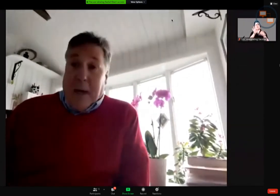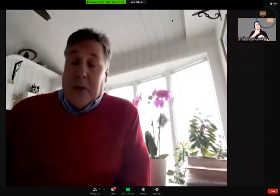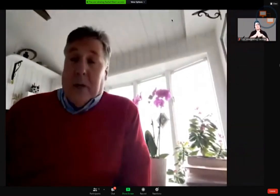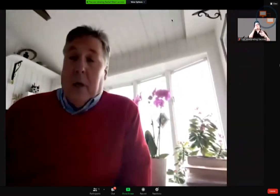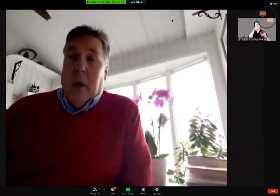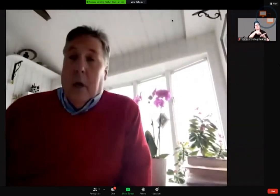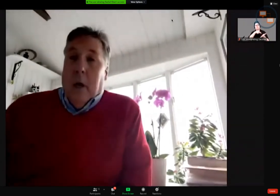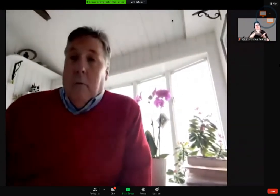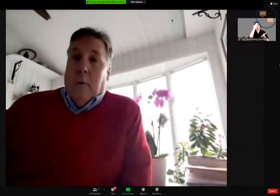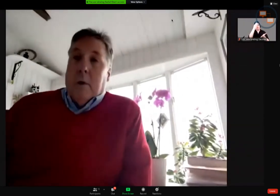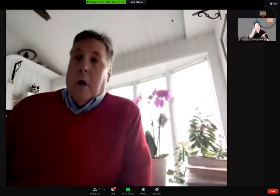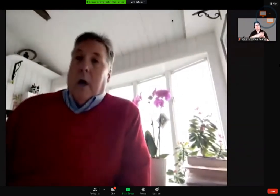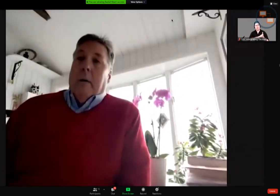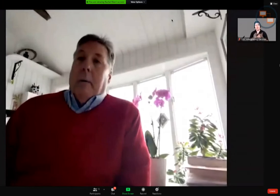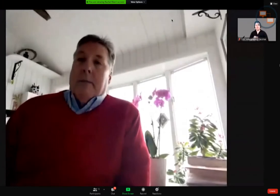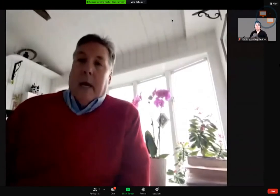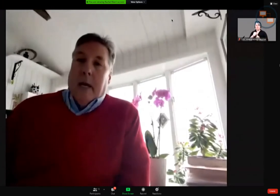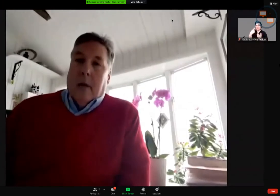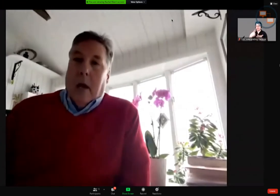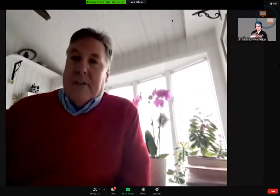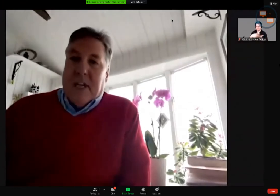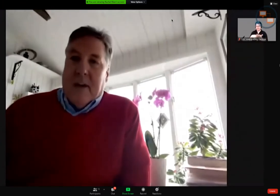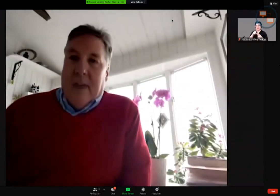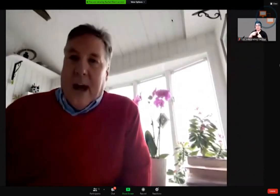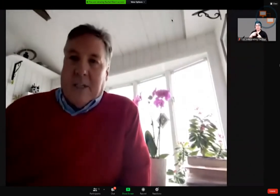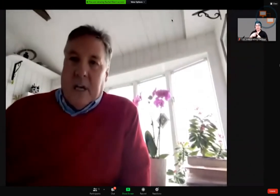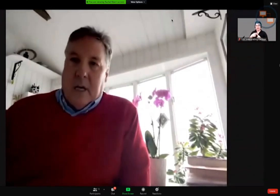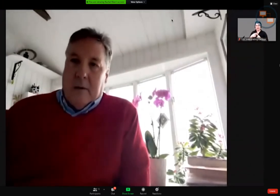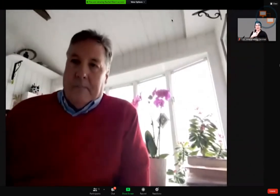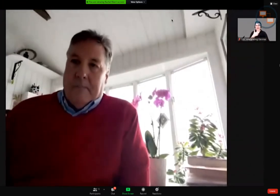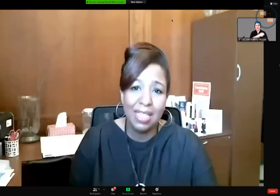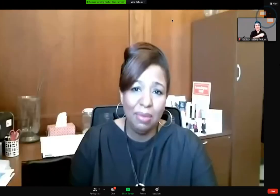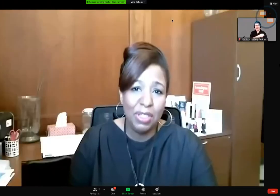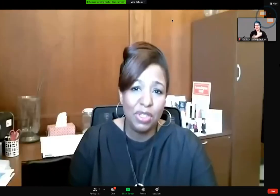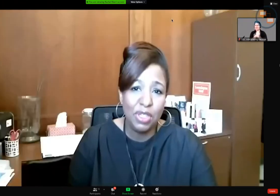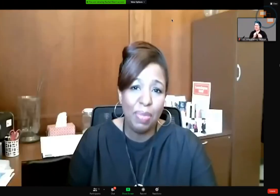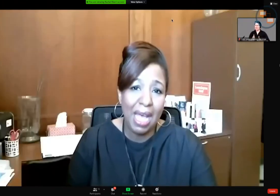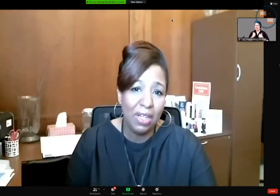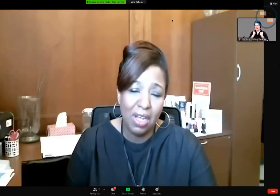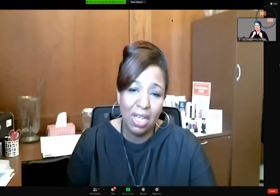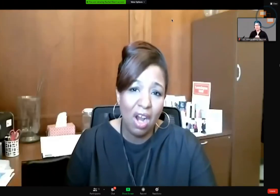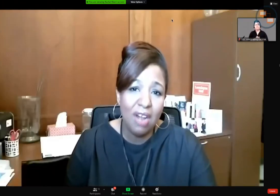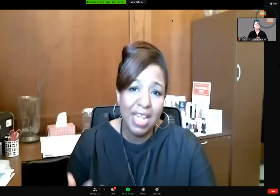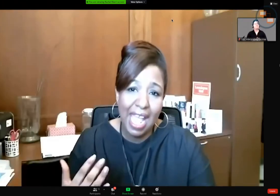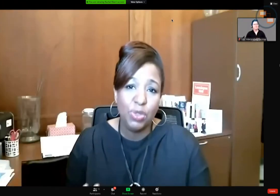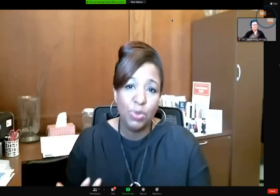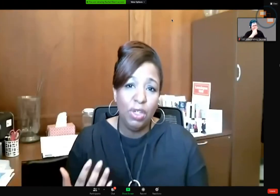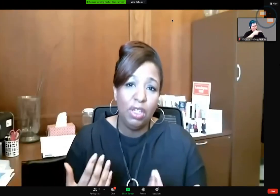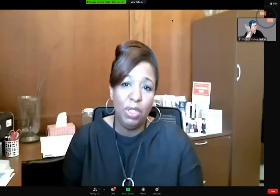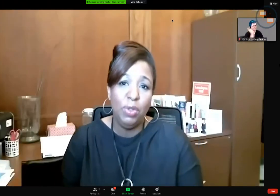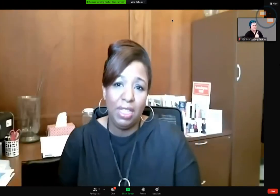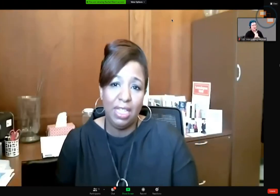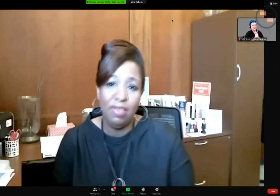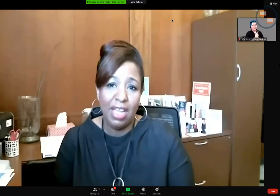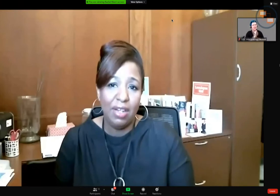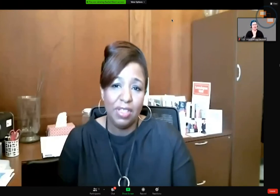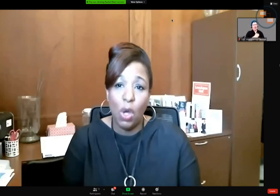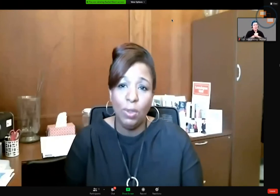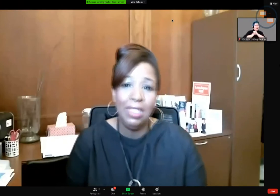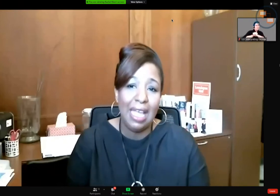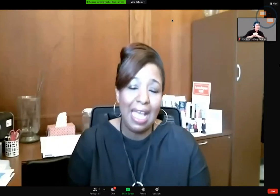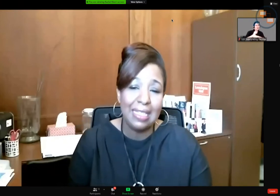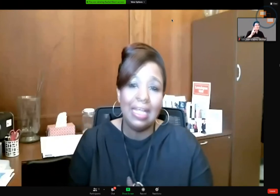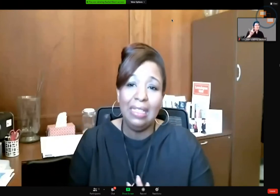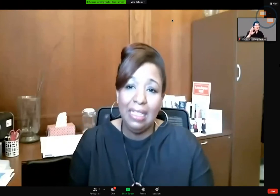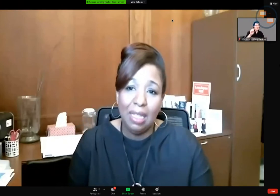especially when we're talking about taking a life-saving vaccine. Tom, you're spot on. Our natural immunity to virus